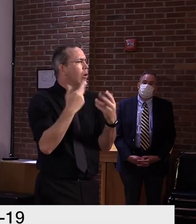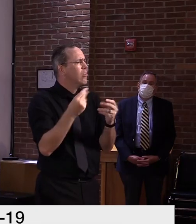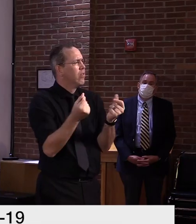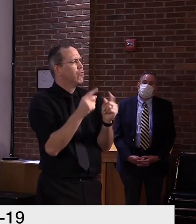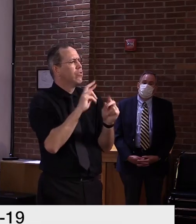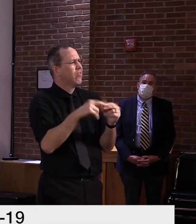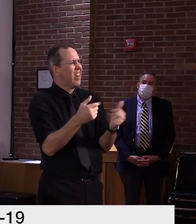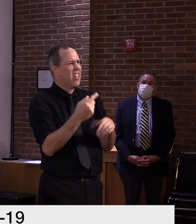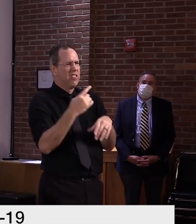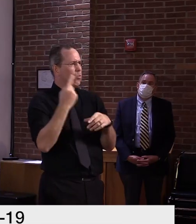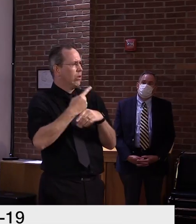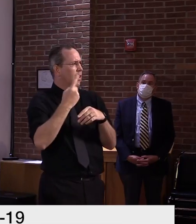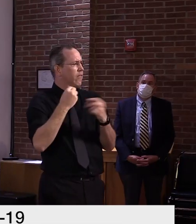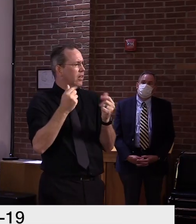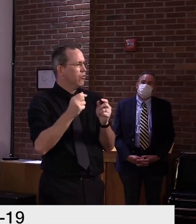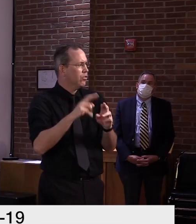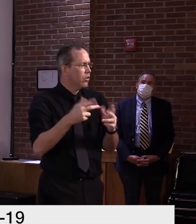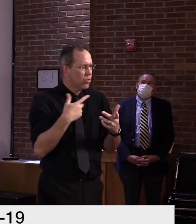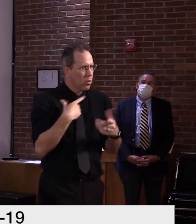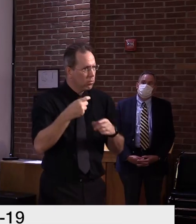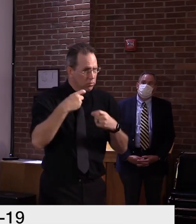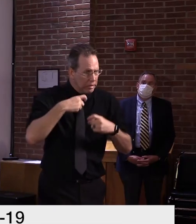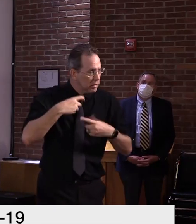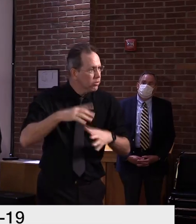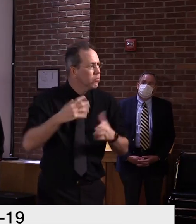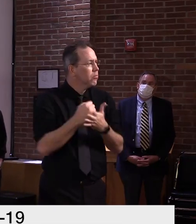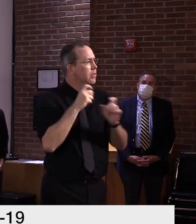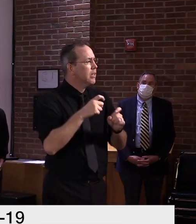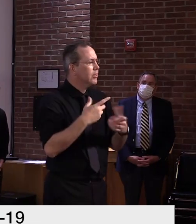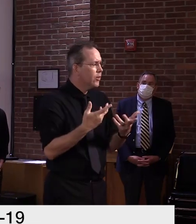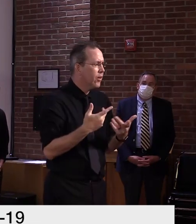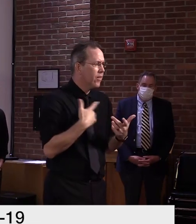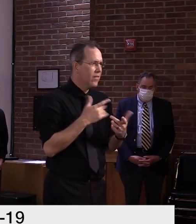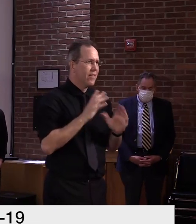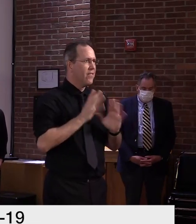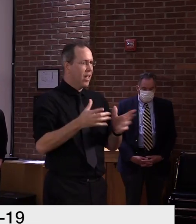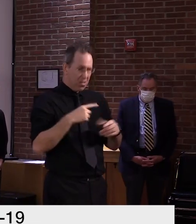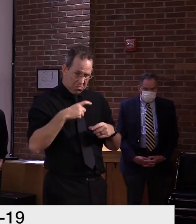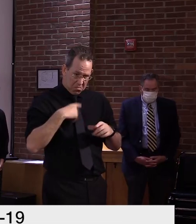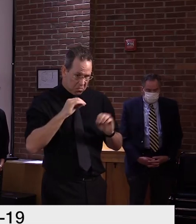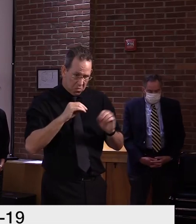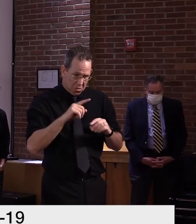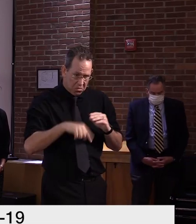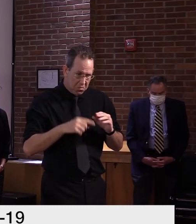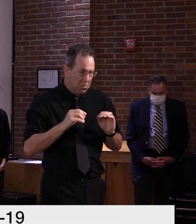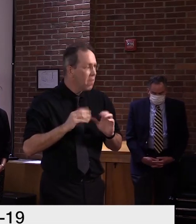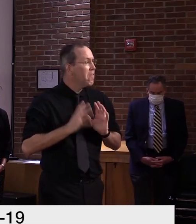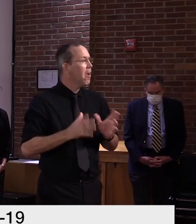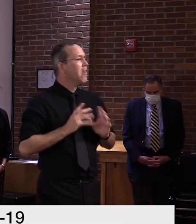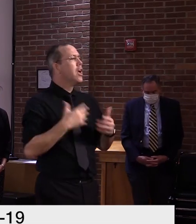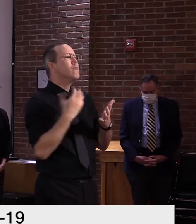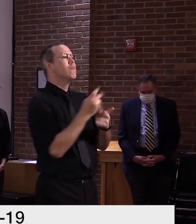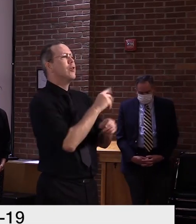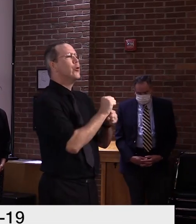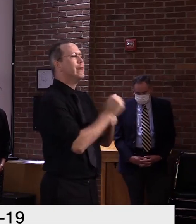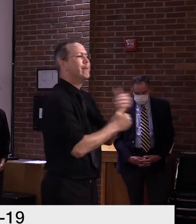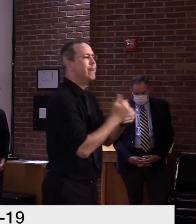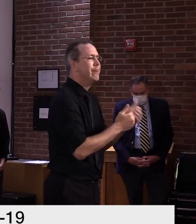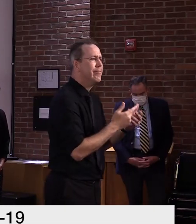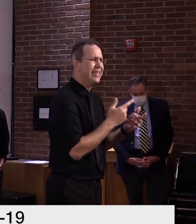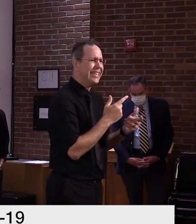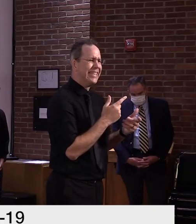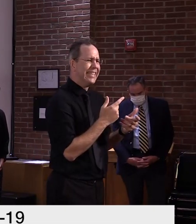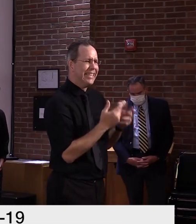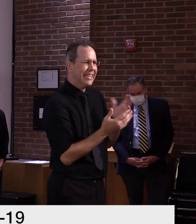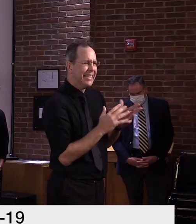dealing with infected individuals. Probably would not be the best use of that test based on what we know about it, because most